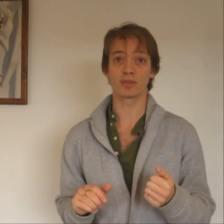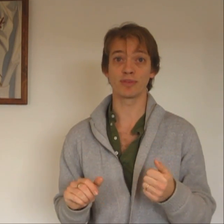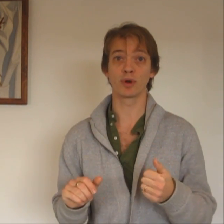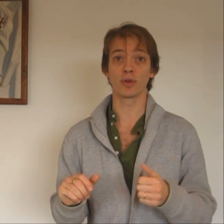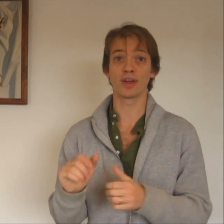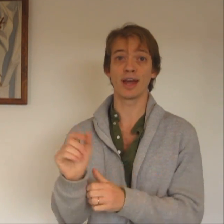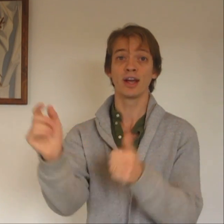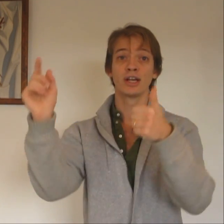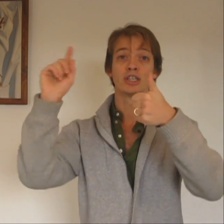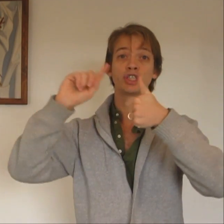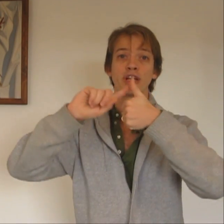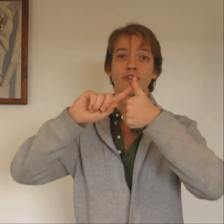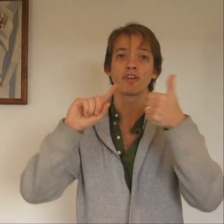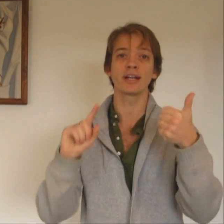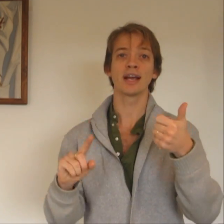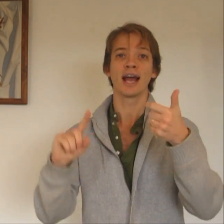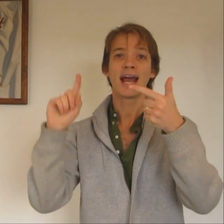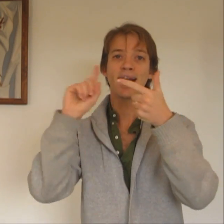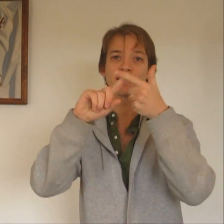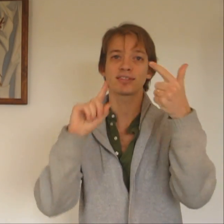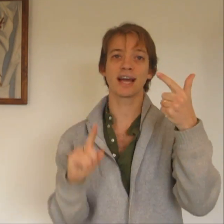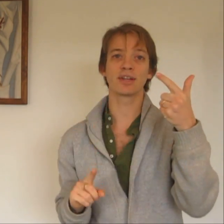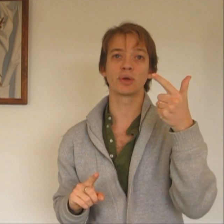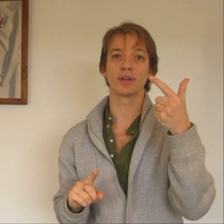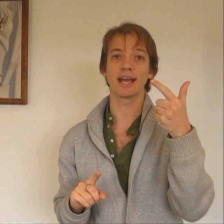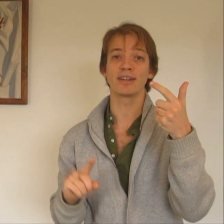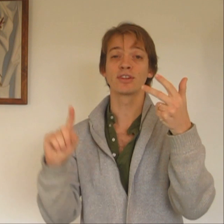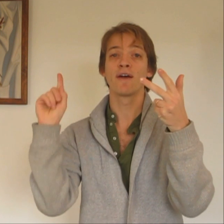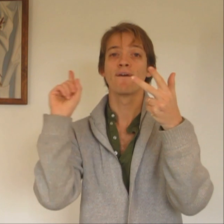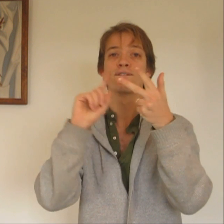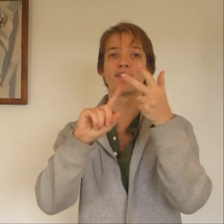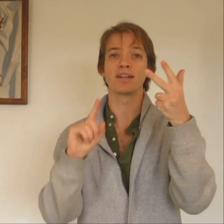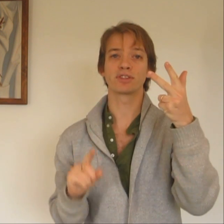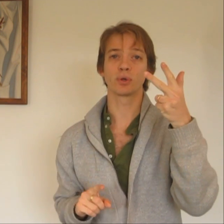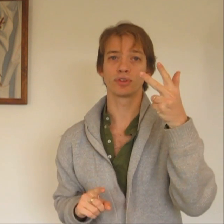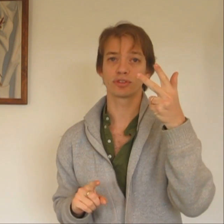we've got there. Shivering, hair standing on end, vasoconstriction.